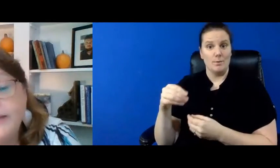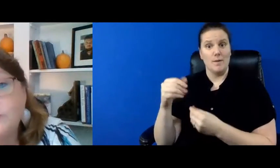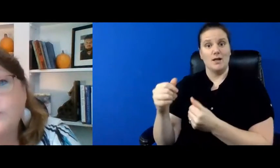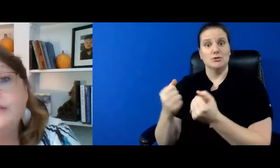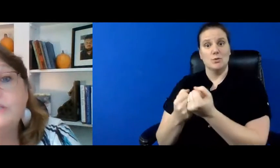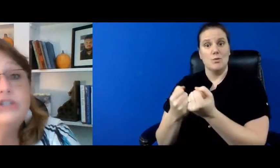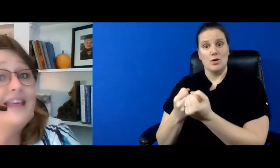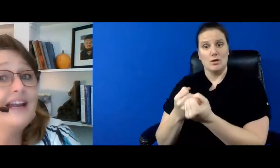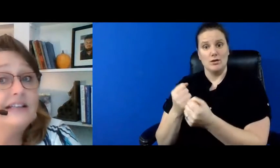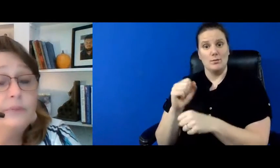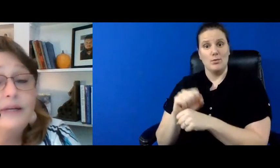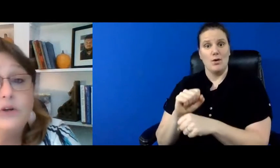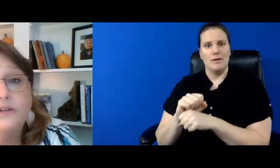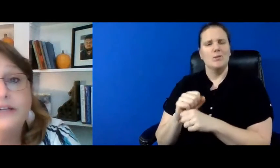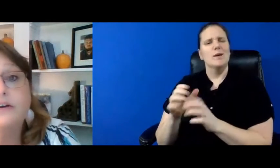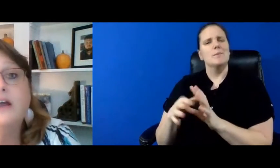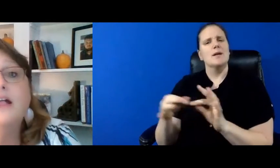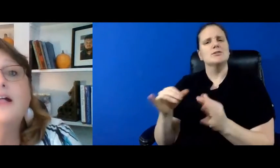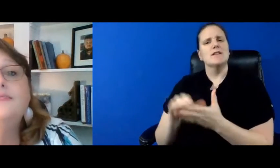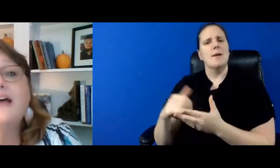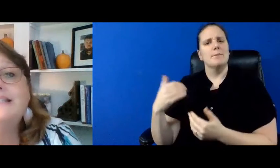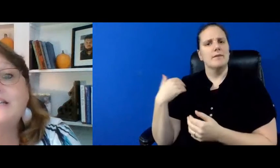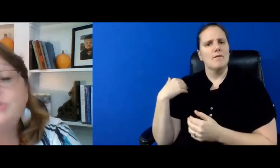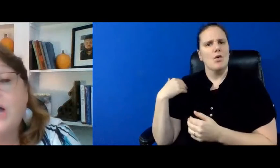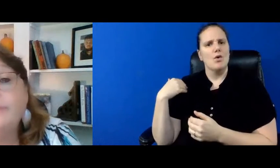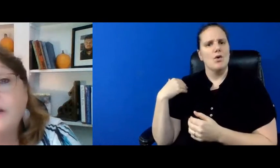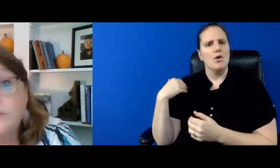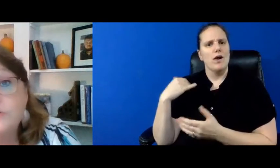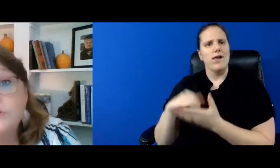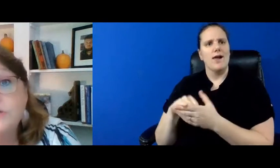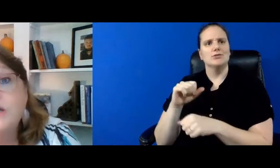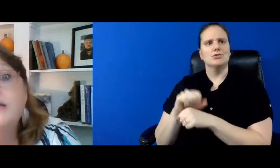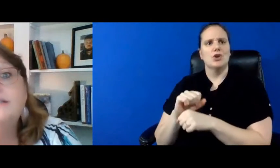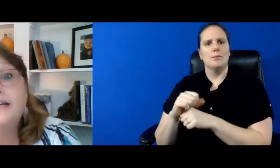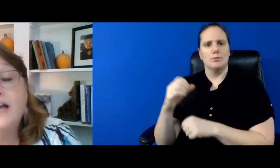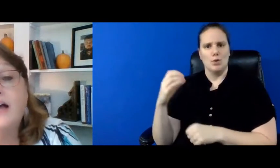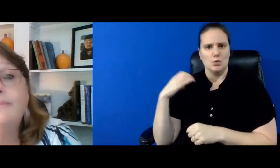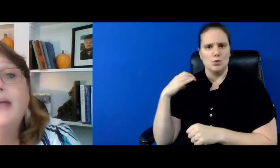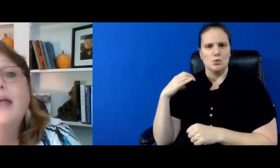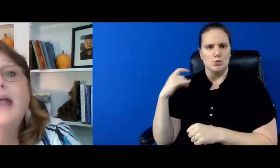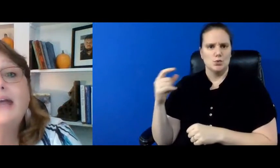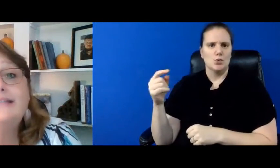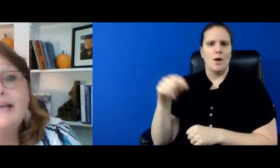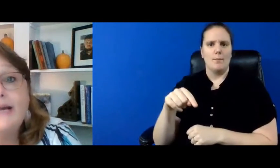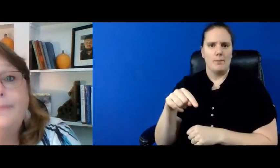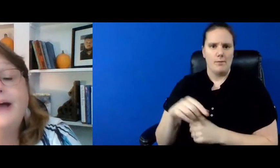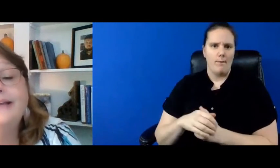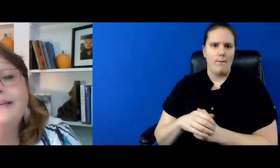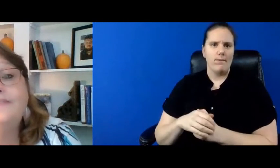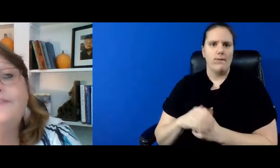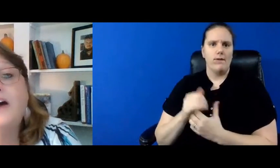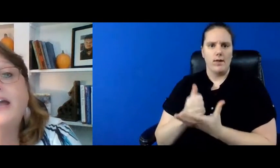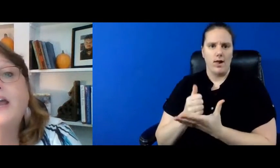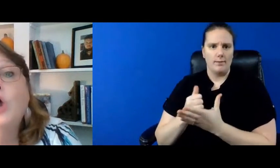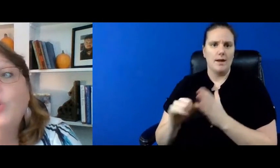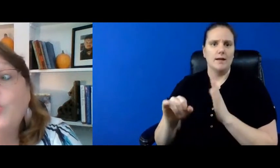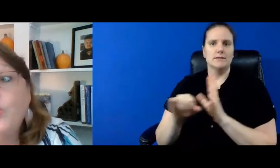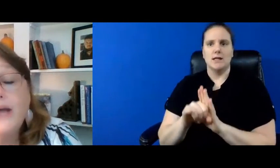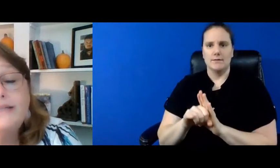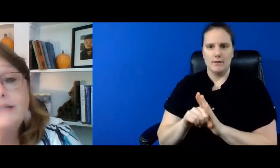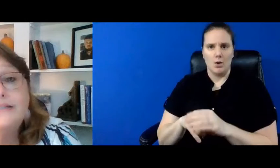employment we mentioned that a little bit earlier that's a job coach to come and help identify